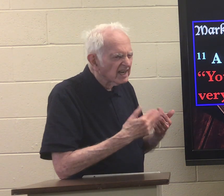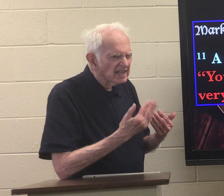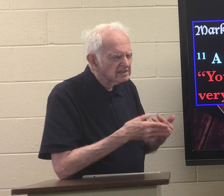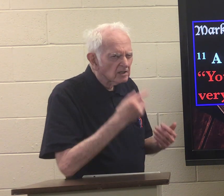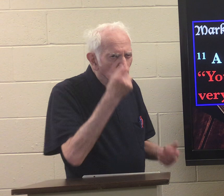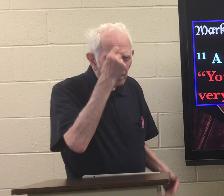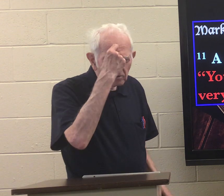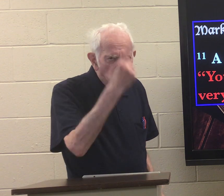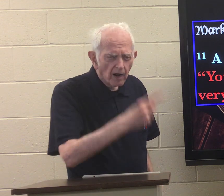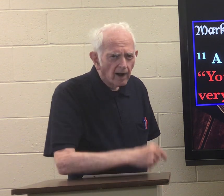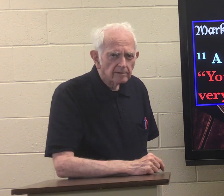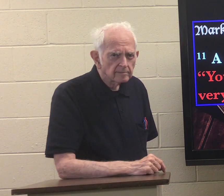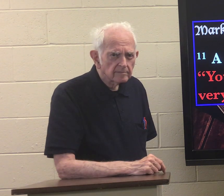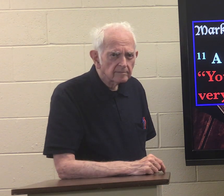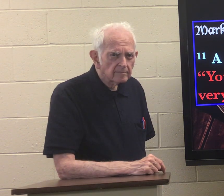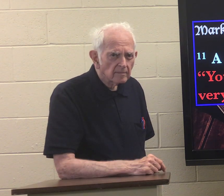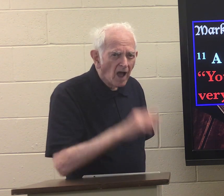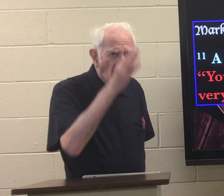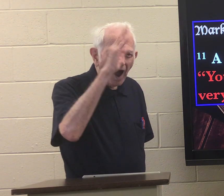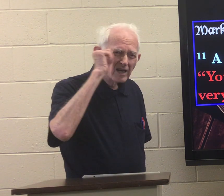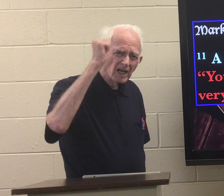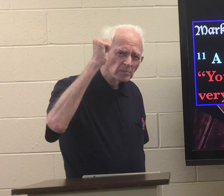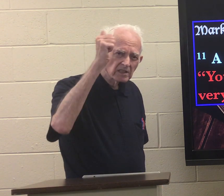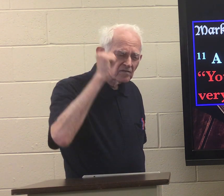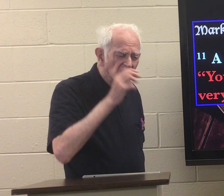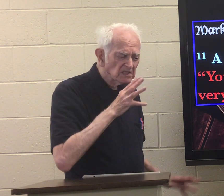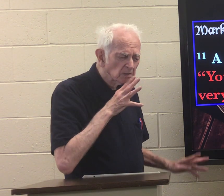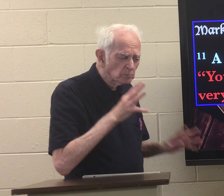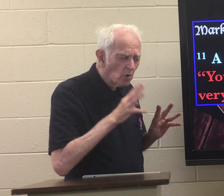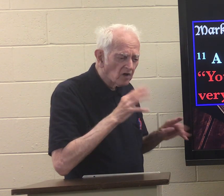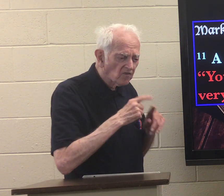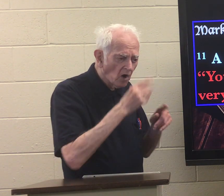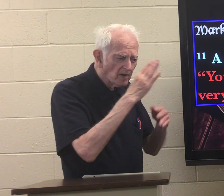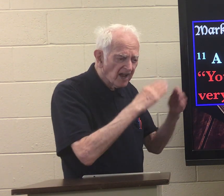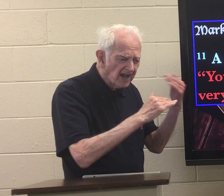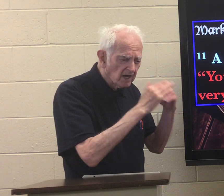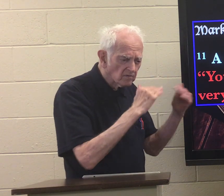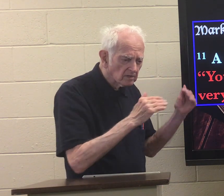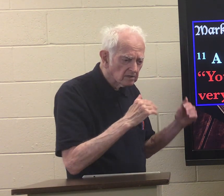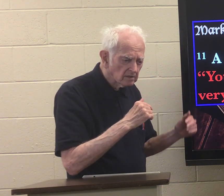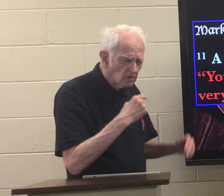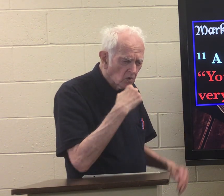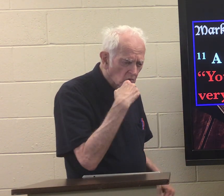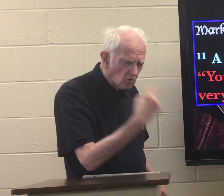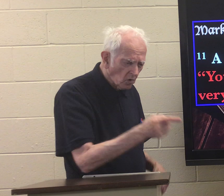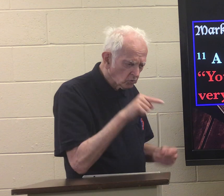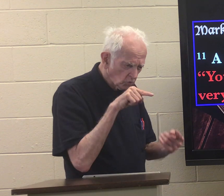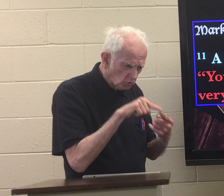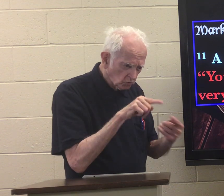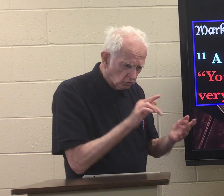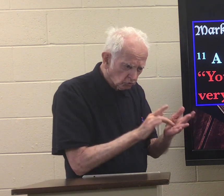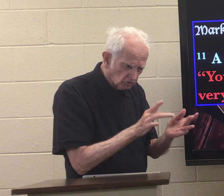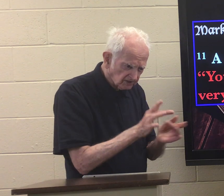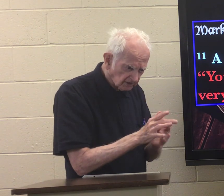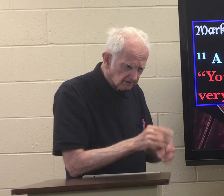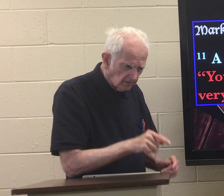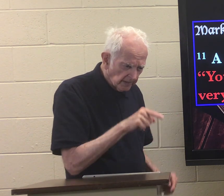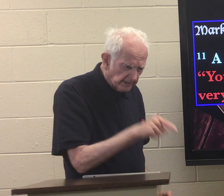it's very easy to understand God himself spoke from heaven and said to Jesus